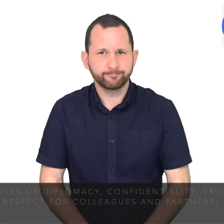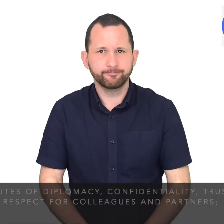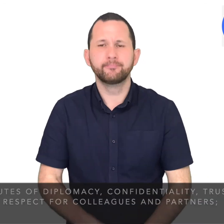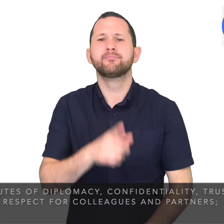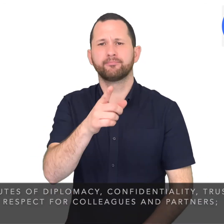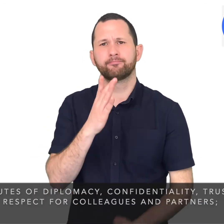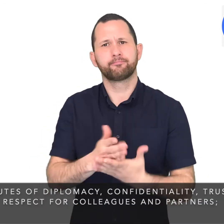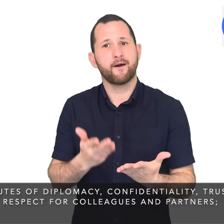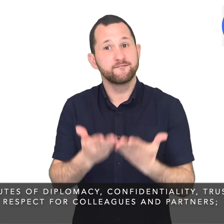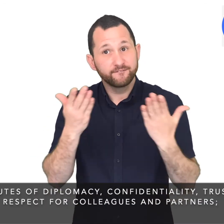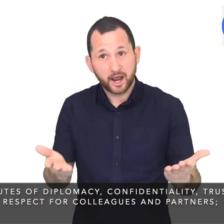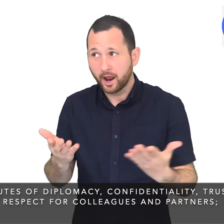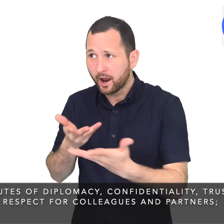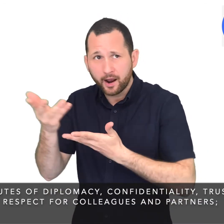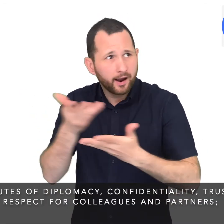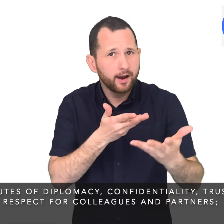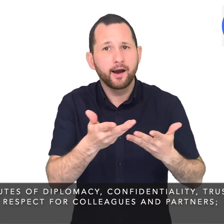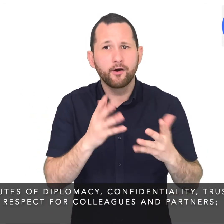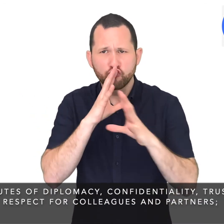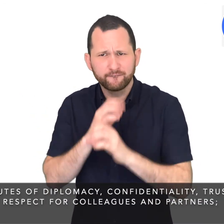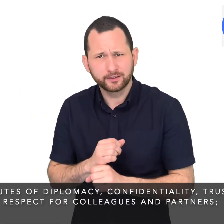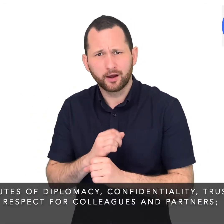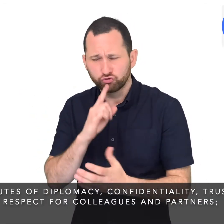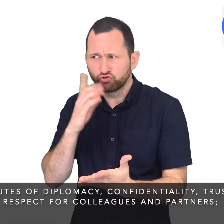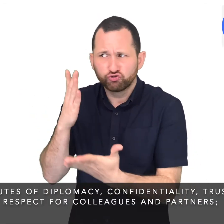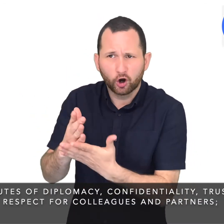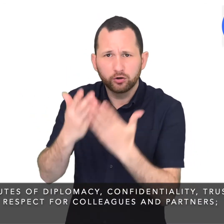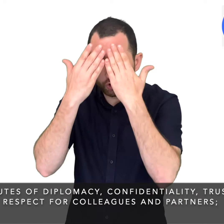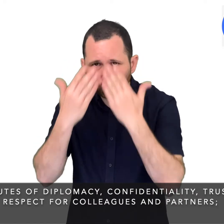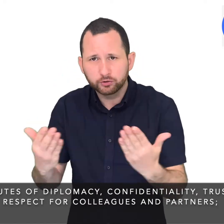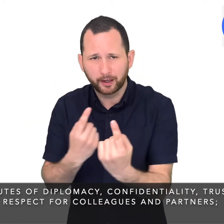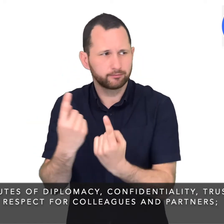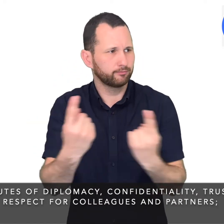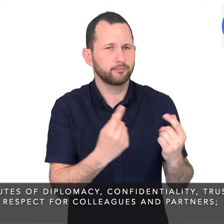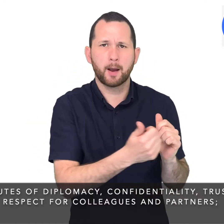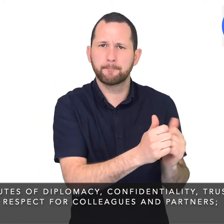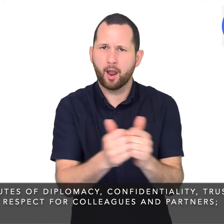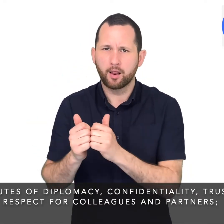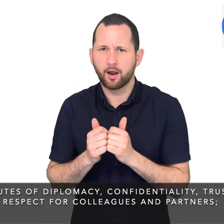Attributes of diplomacy, confidentiality, trust and respect for colleagues and partners.